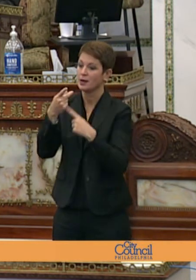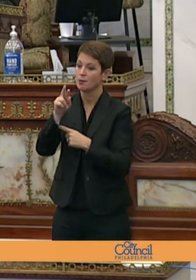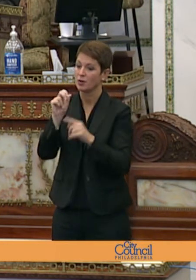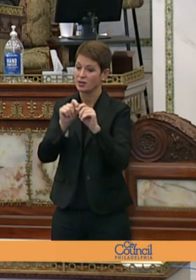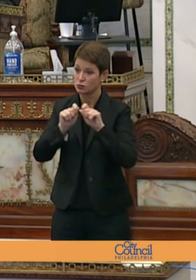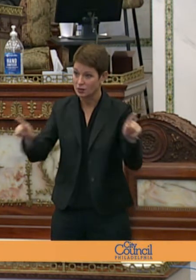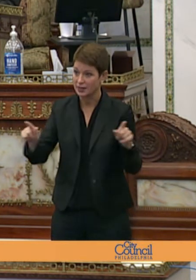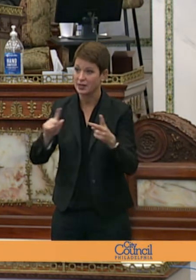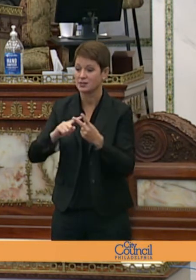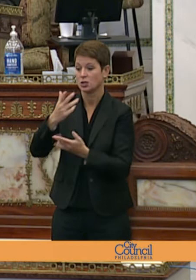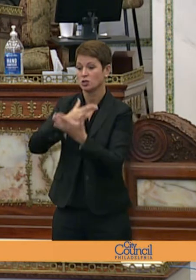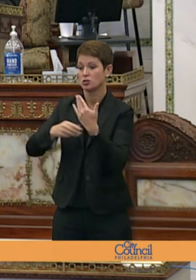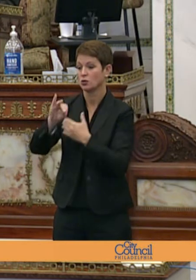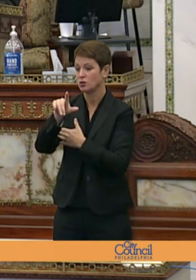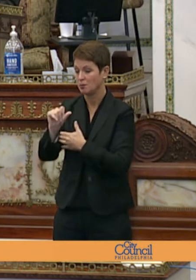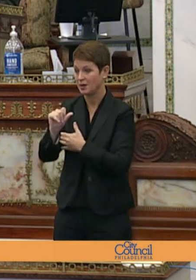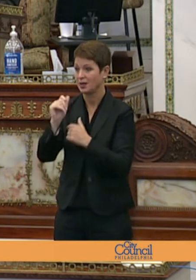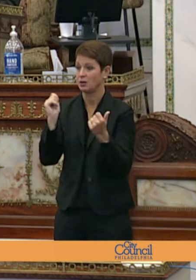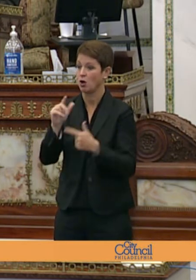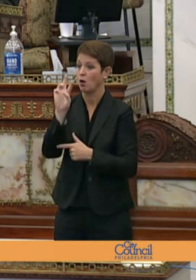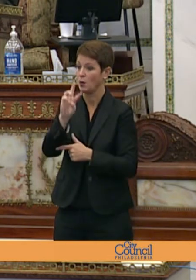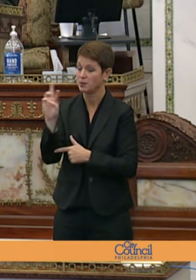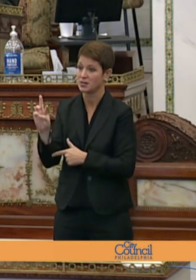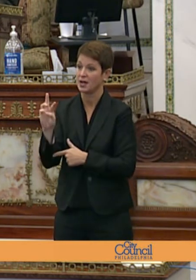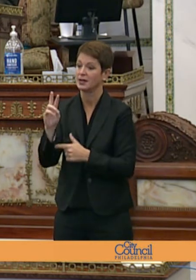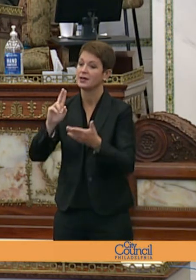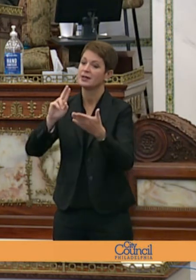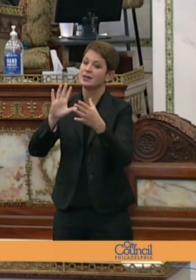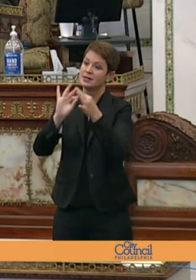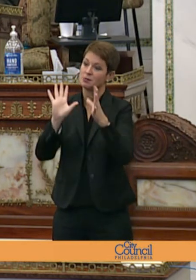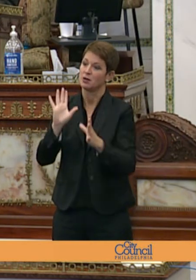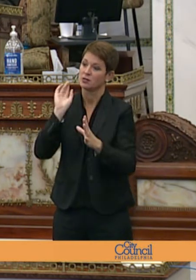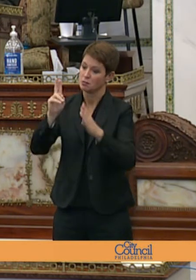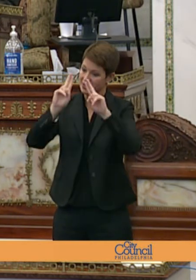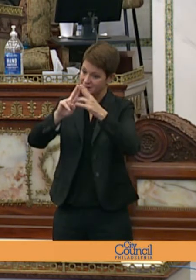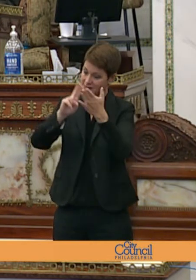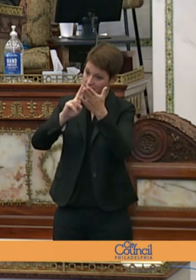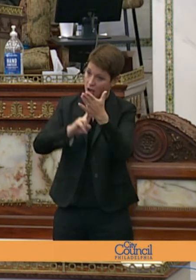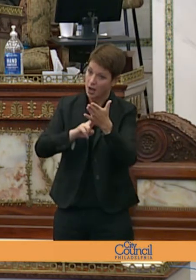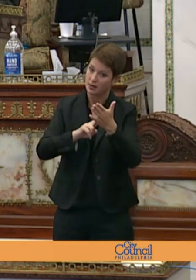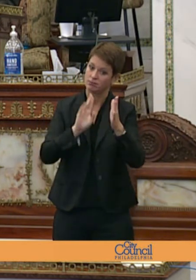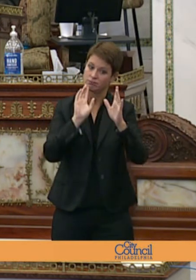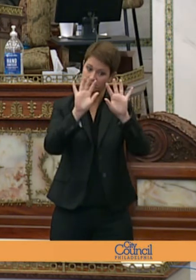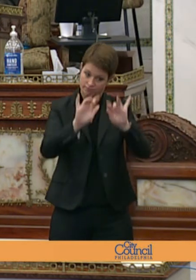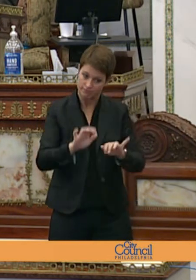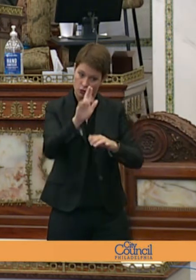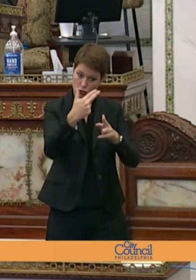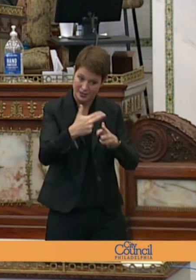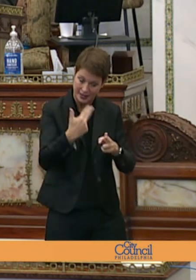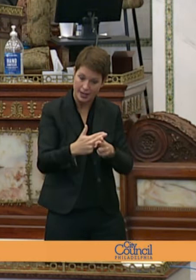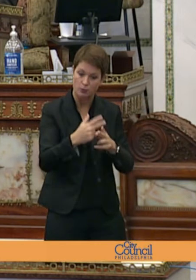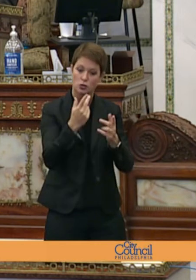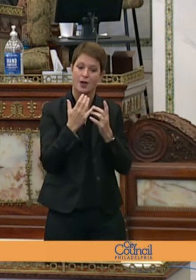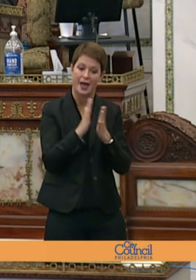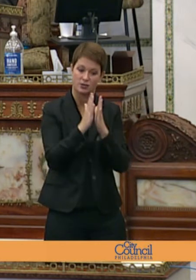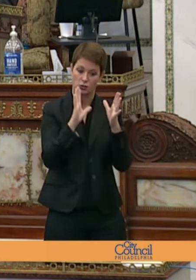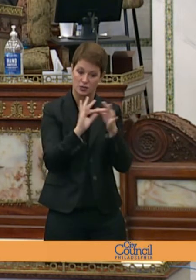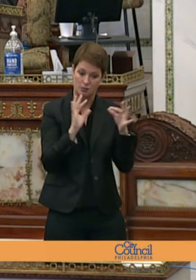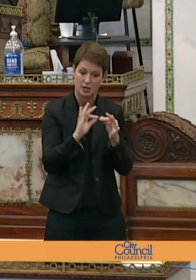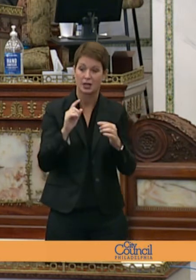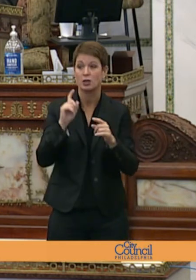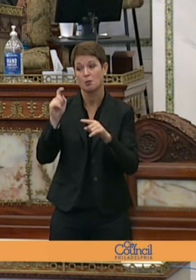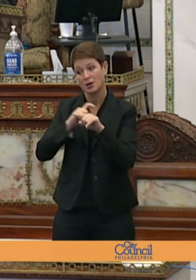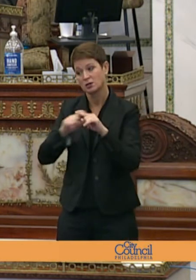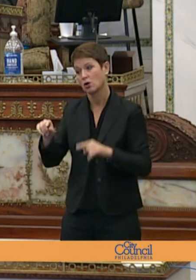media and on our website all speakers must sign up in order to testify for the duration of this health crisis you must call